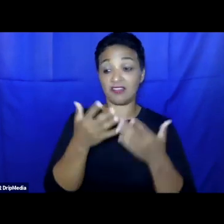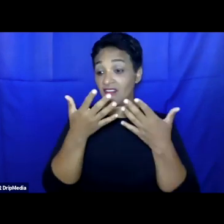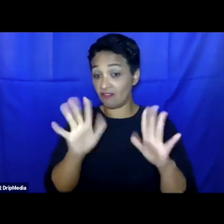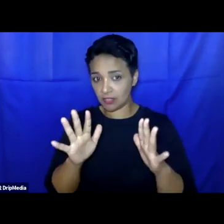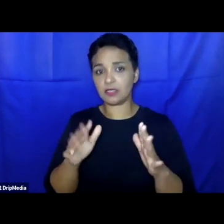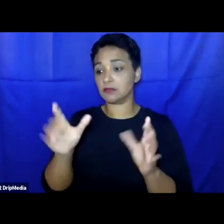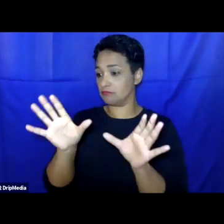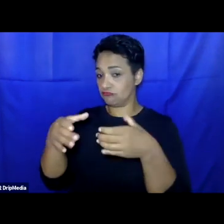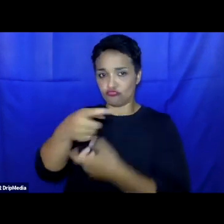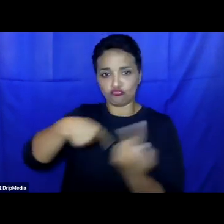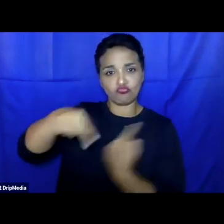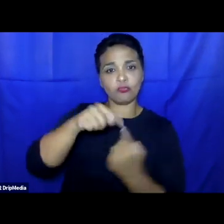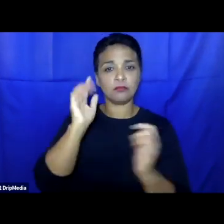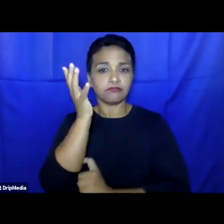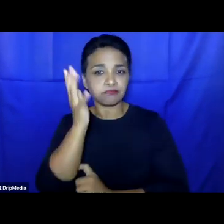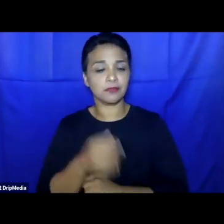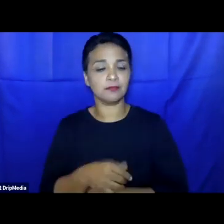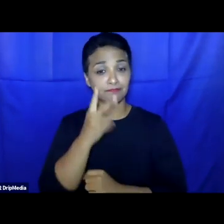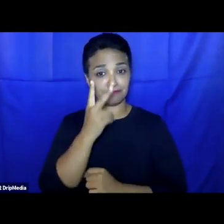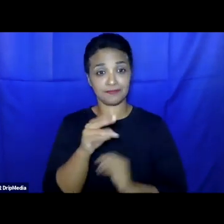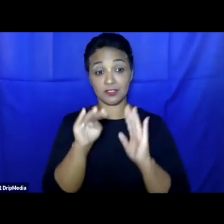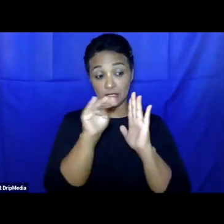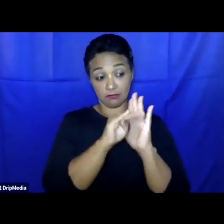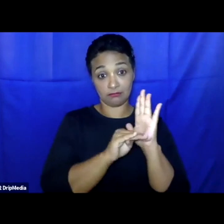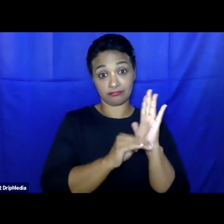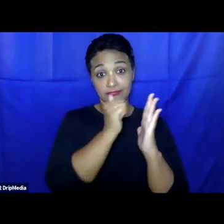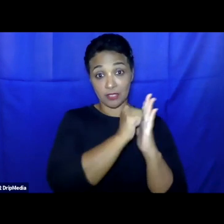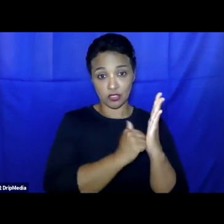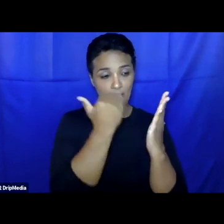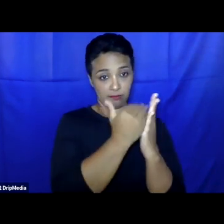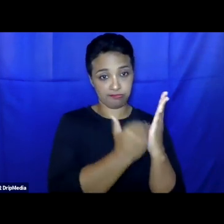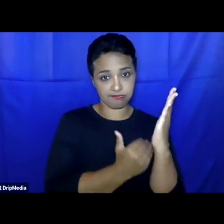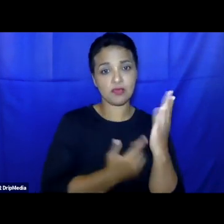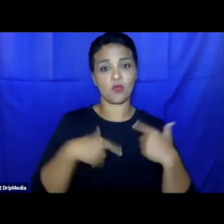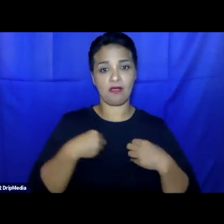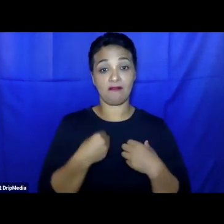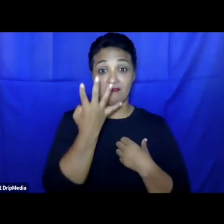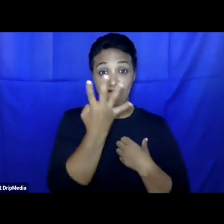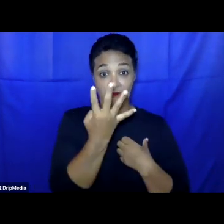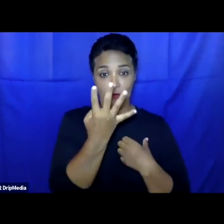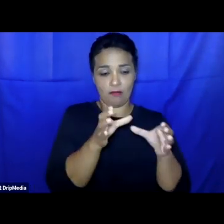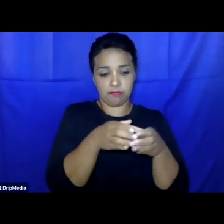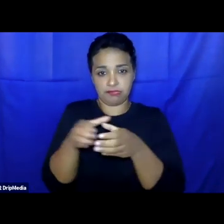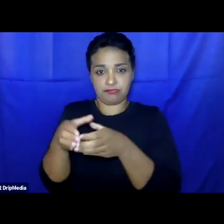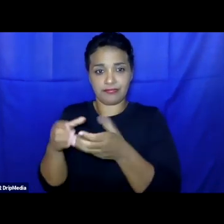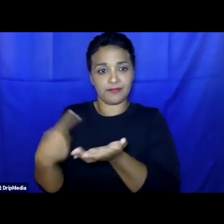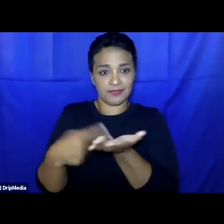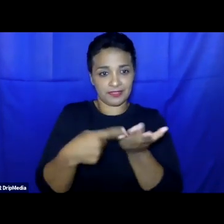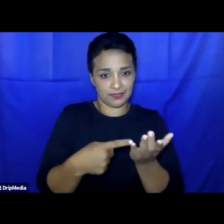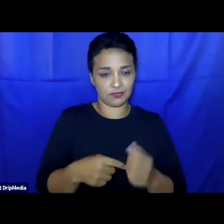As you can see on the agenda, we are very glad to have with us today four discussions. Meltem Inili Jayar, assistant professor